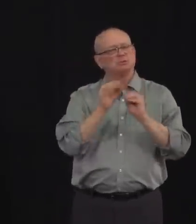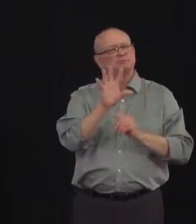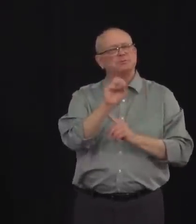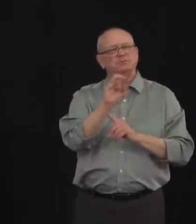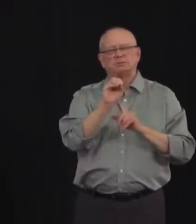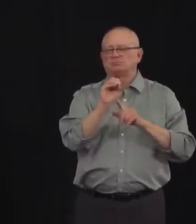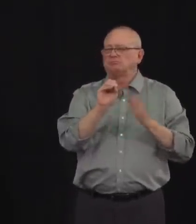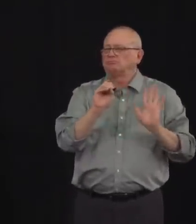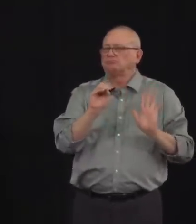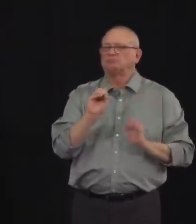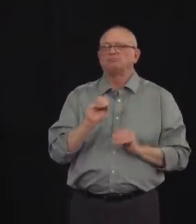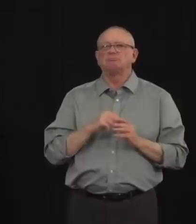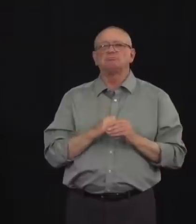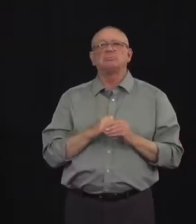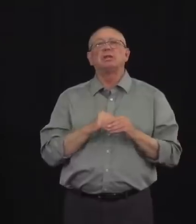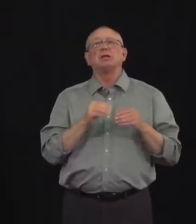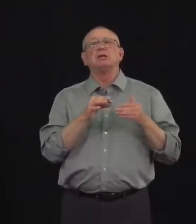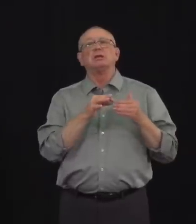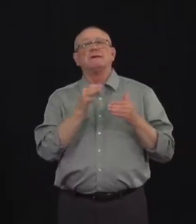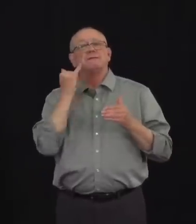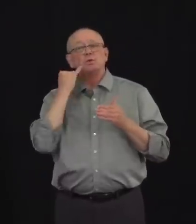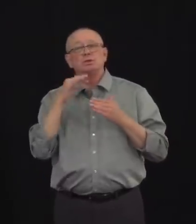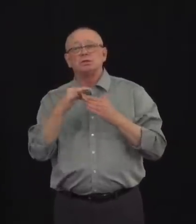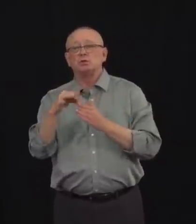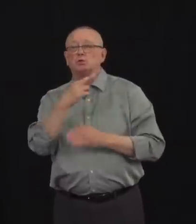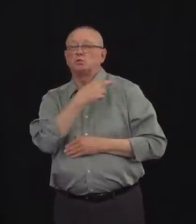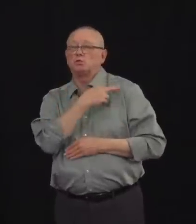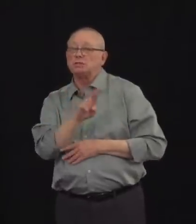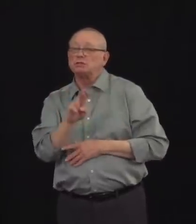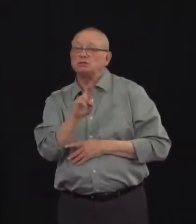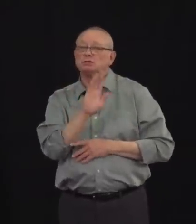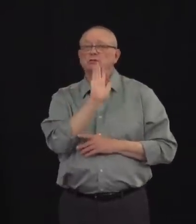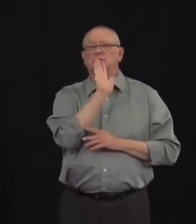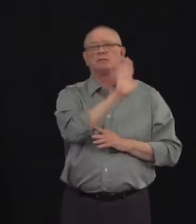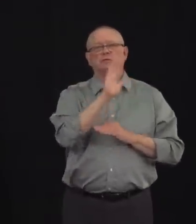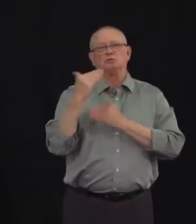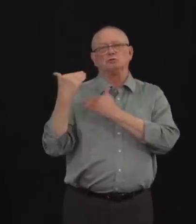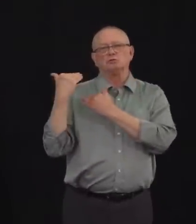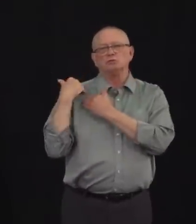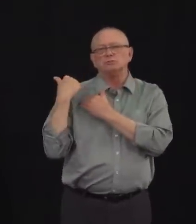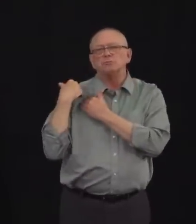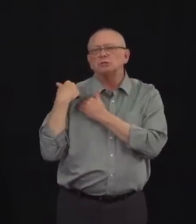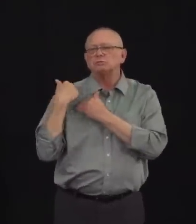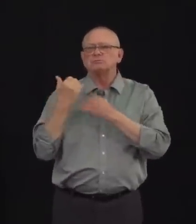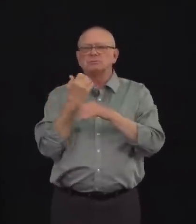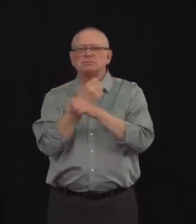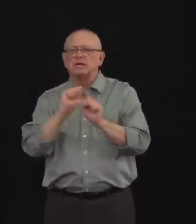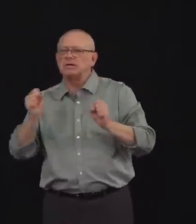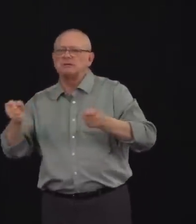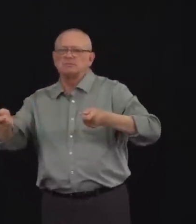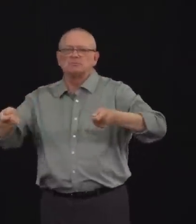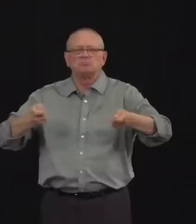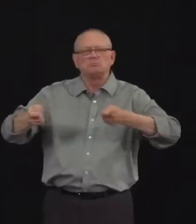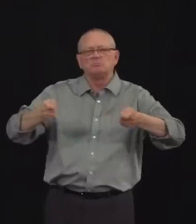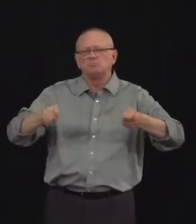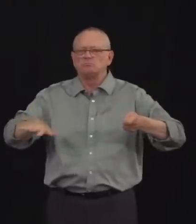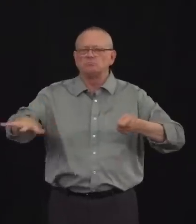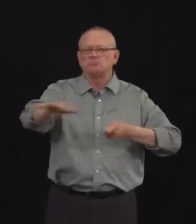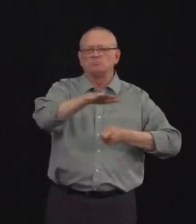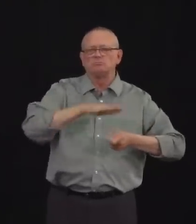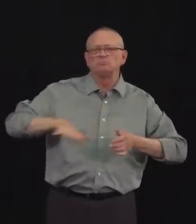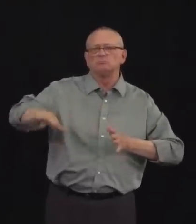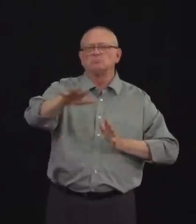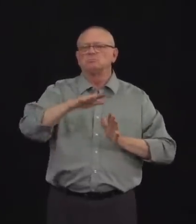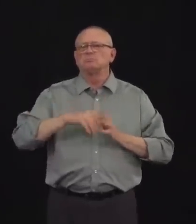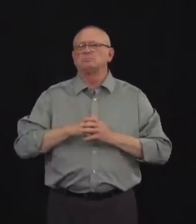to prevent the risk of transmission among staff, volunteers and members of the public who enter their space. Expanded guidance for places